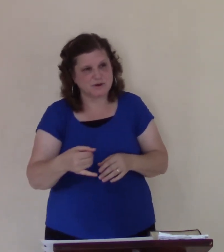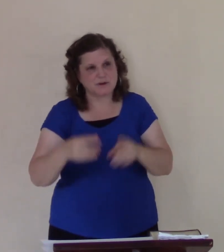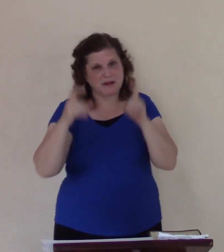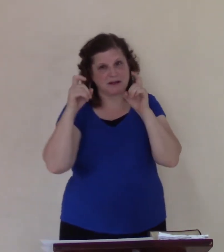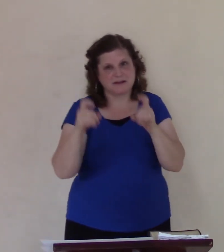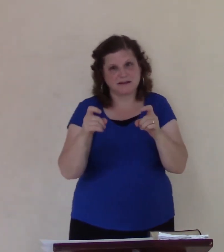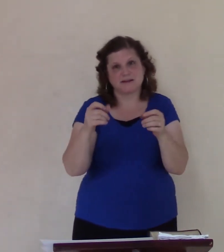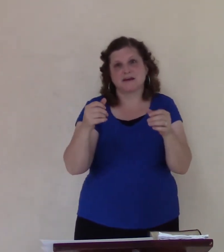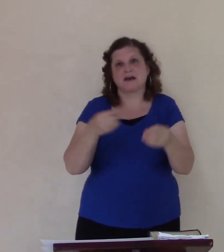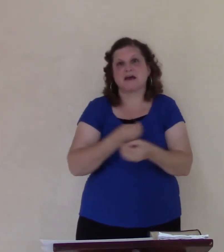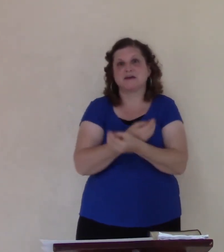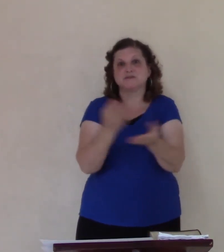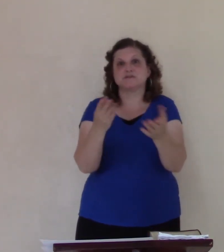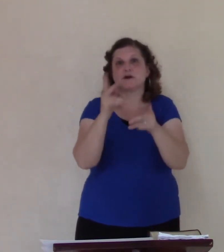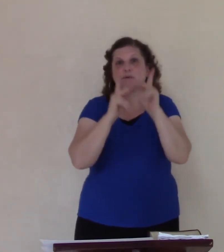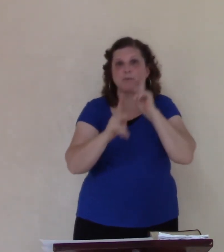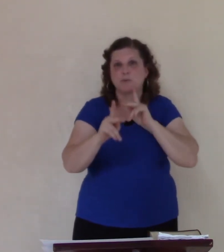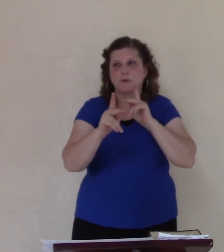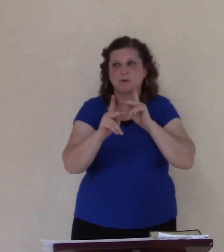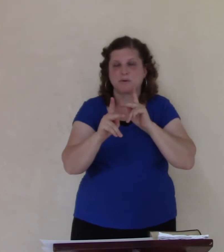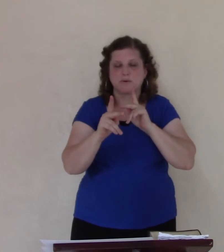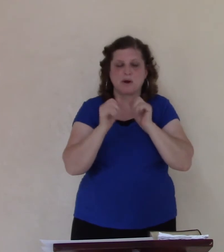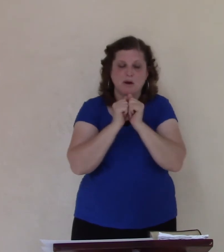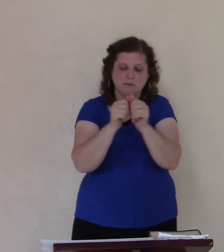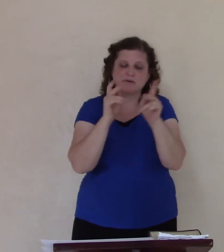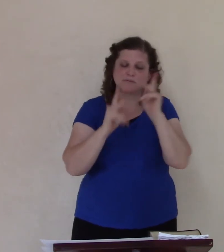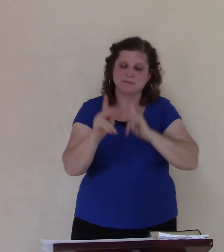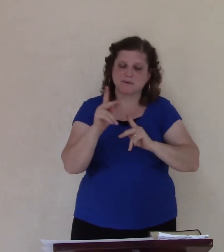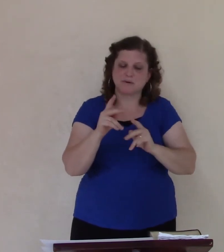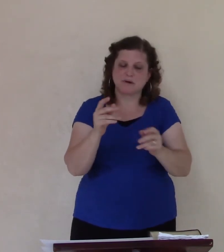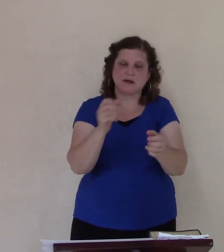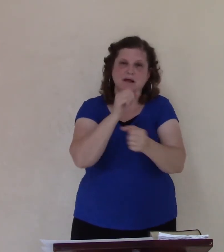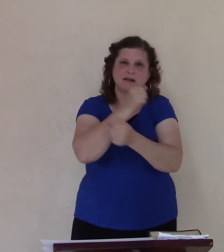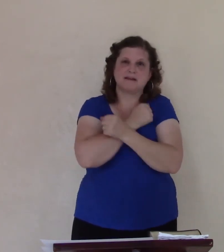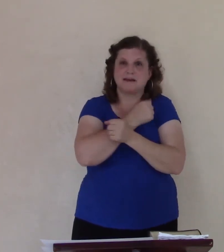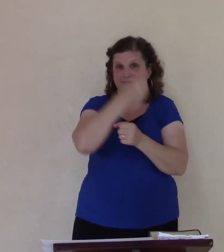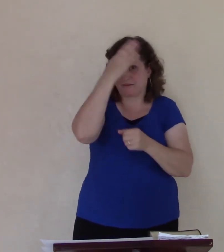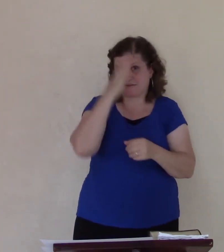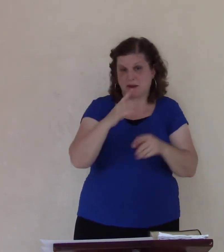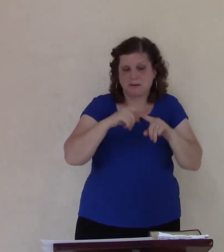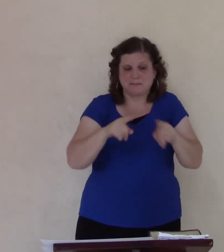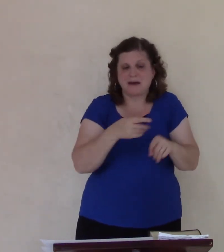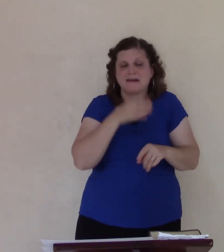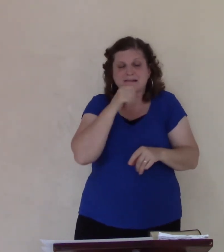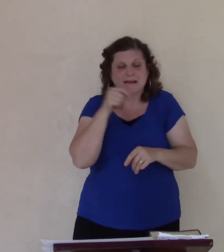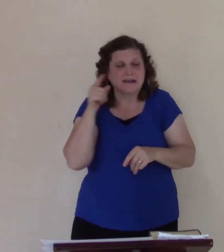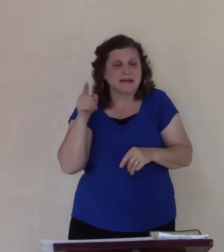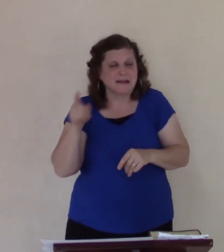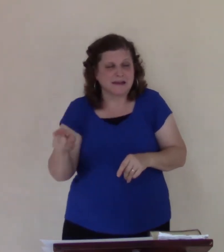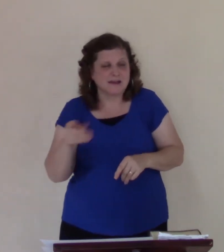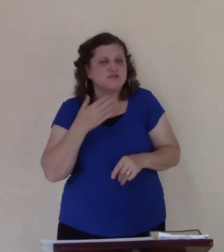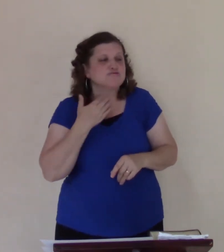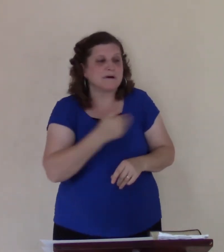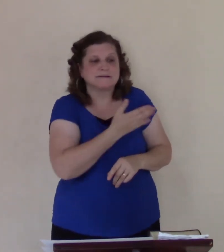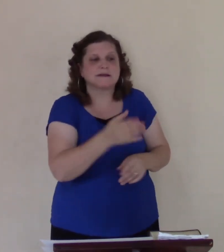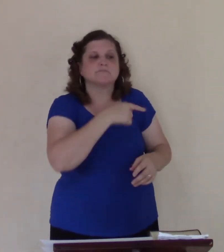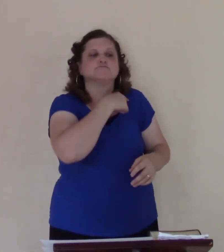love of God and he wants him to be there and and then they repent he still hoping they will be destroyed